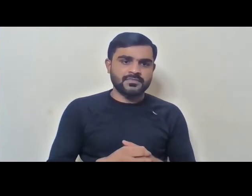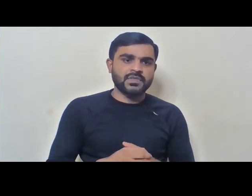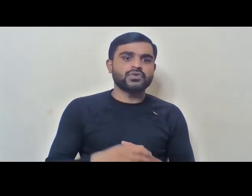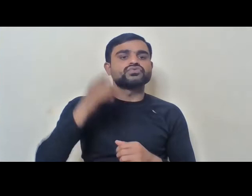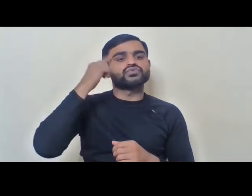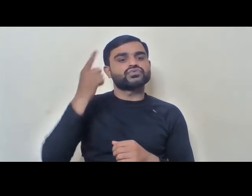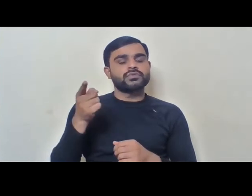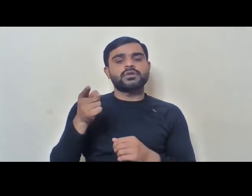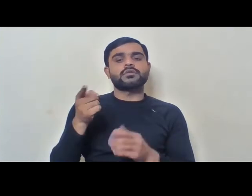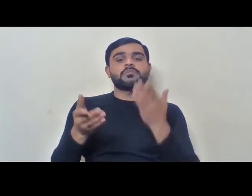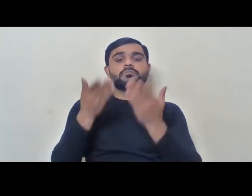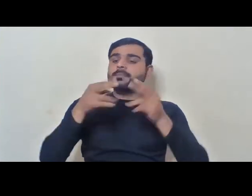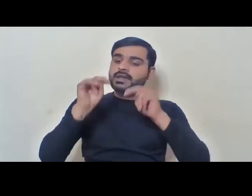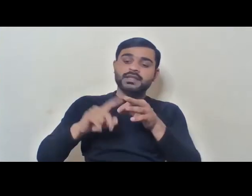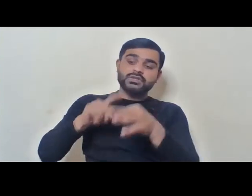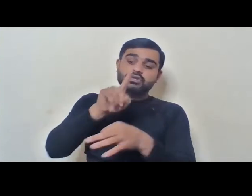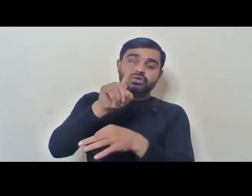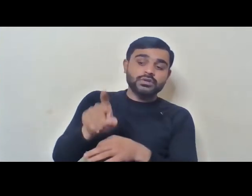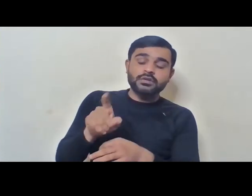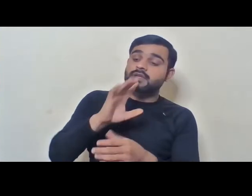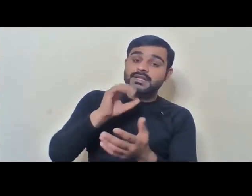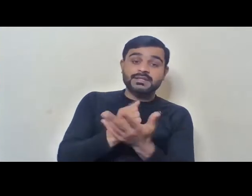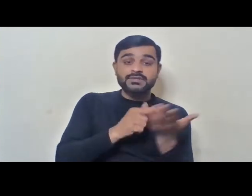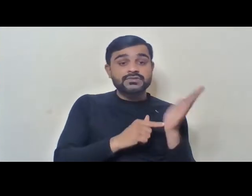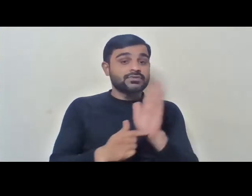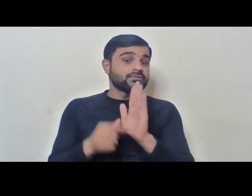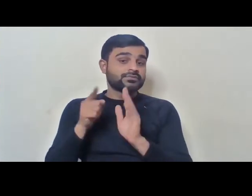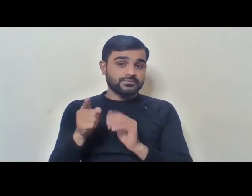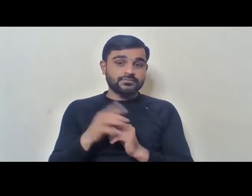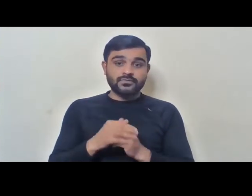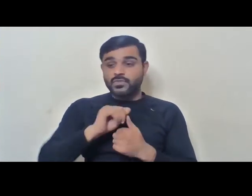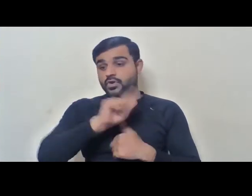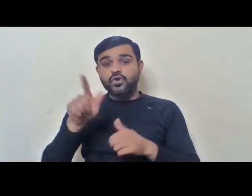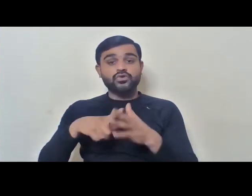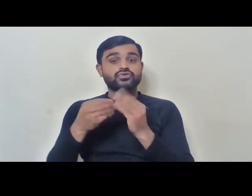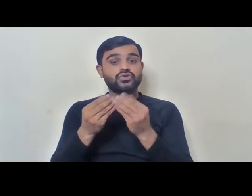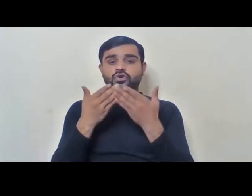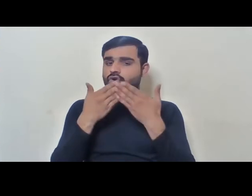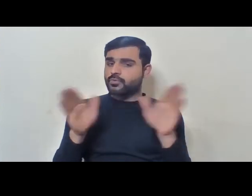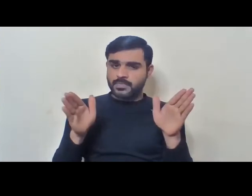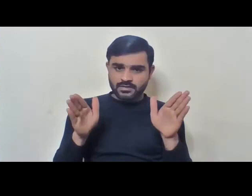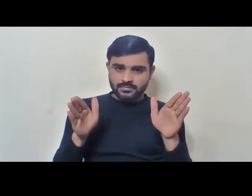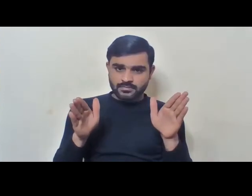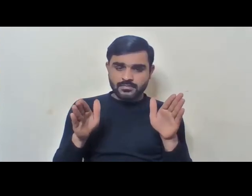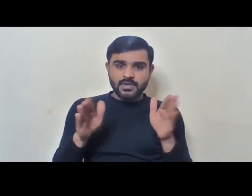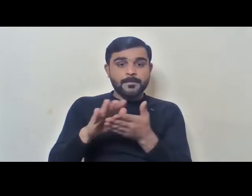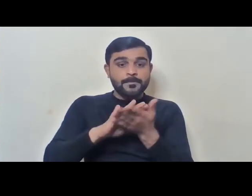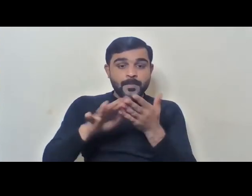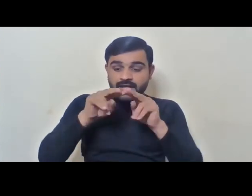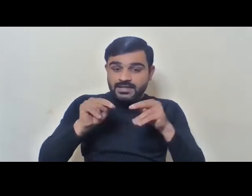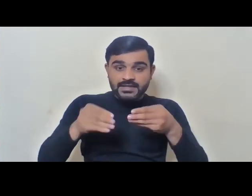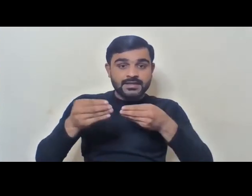and so there we need to question it so to ensure that all jobs are open. And with reasonable accommodation, accommodation,